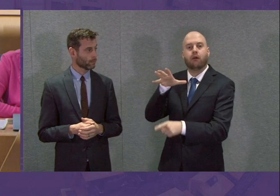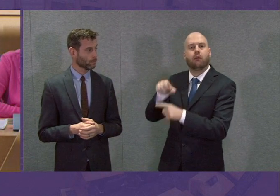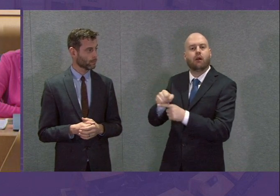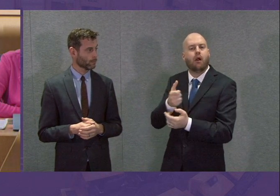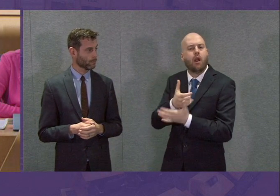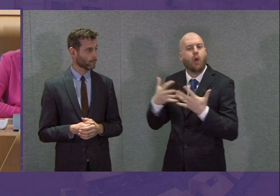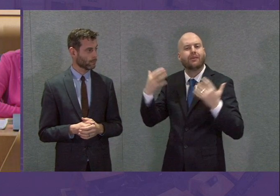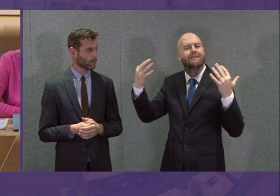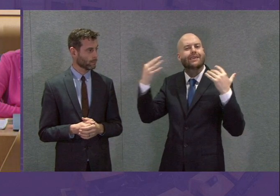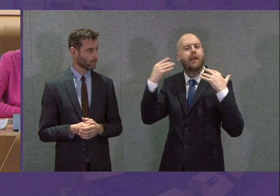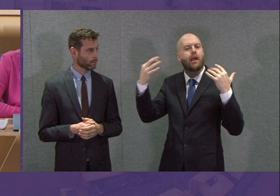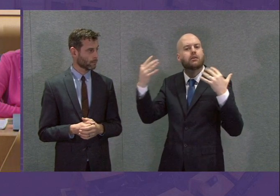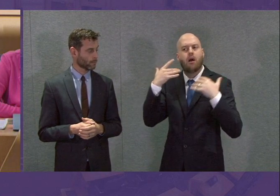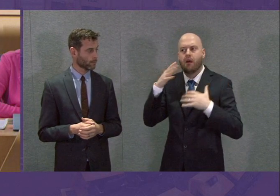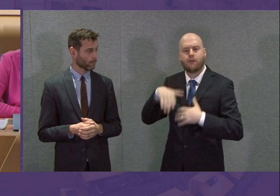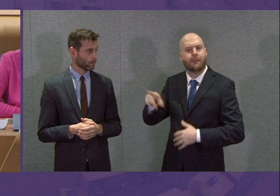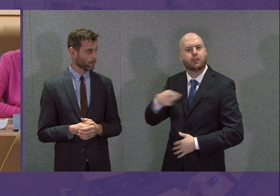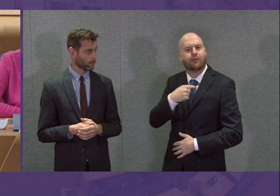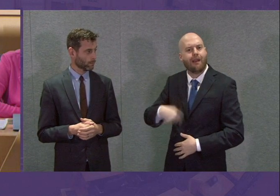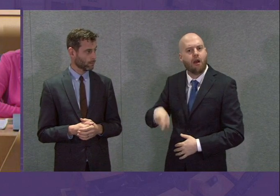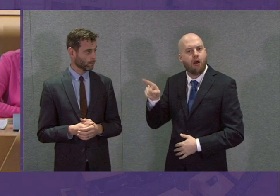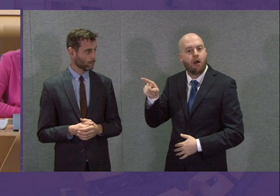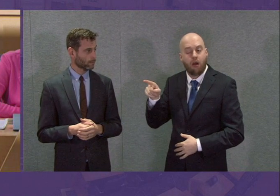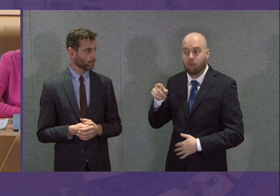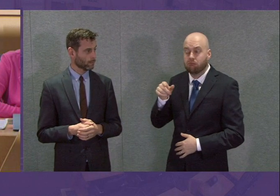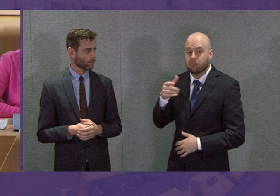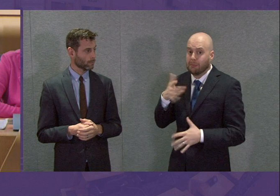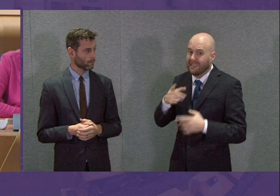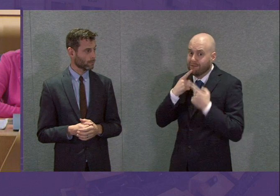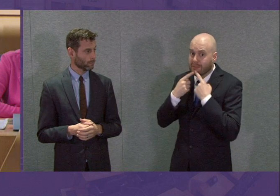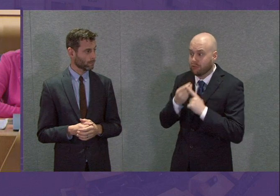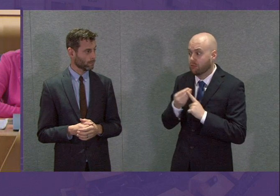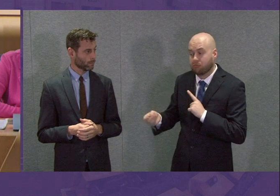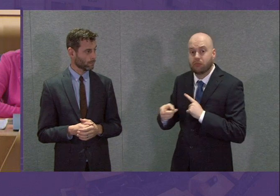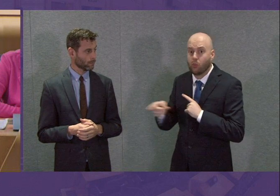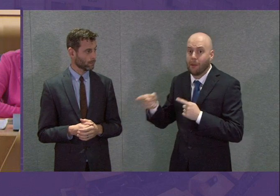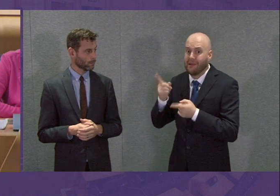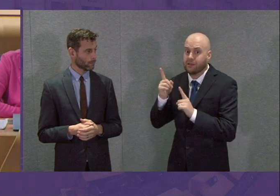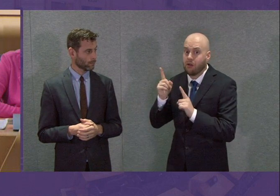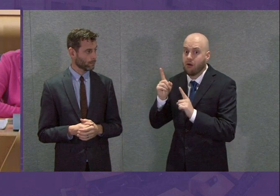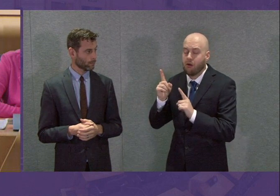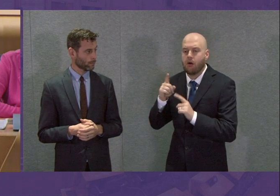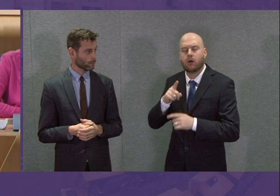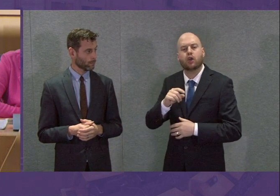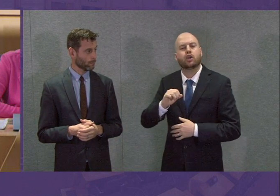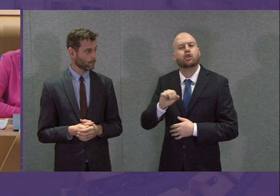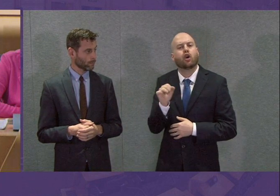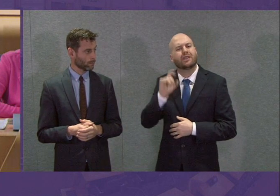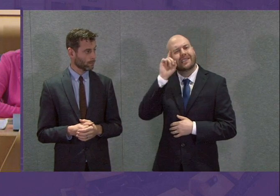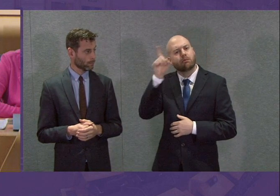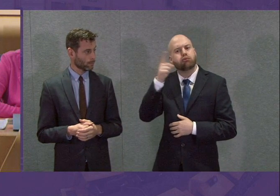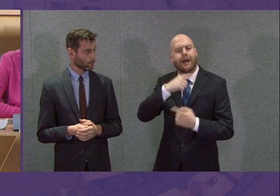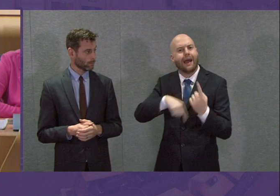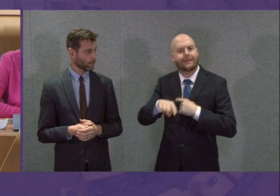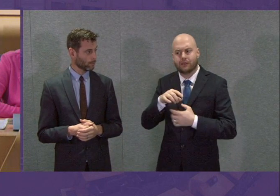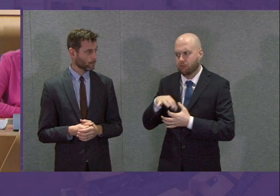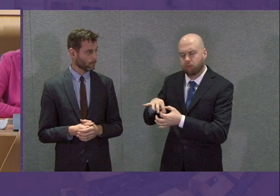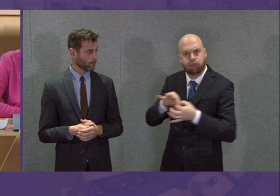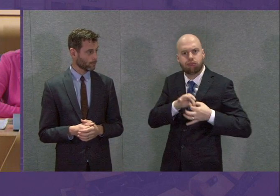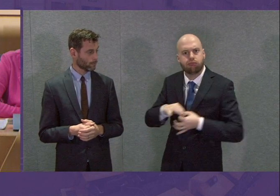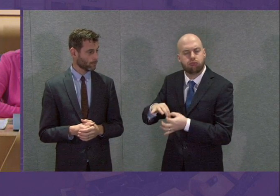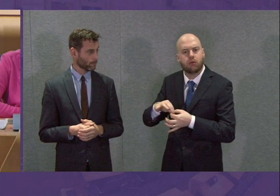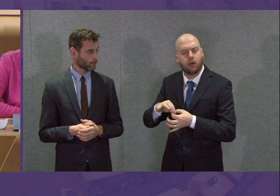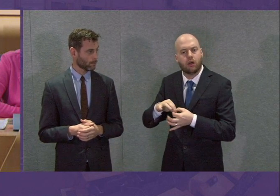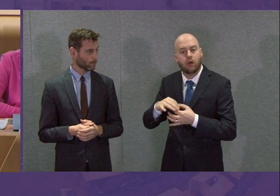I know her ministers are aware of this, and Scottish Enterprise are working very closely. I know probably you don't need to ask this, but for the record,